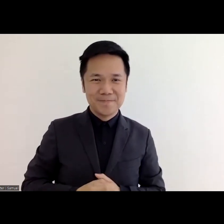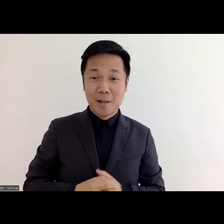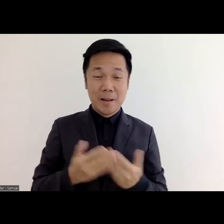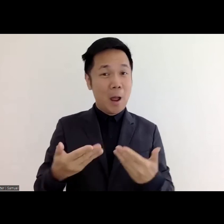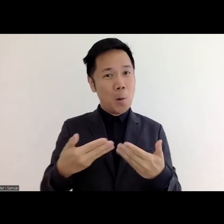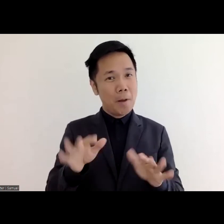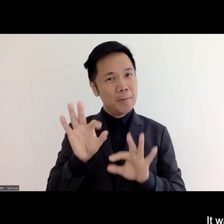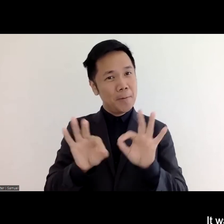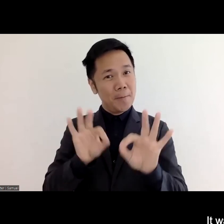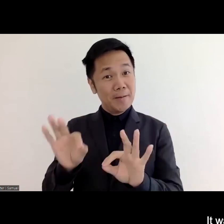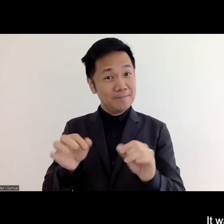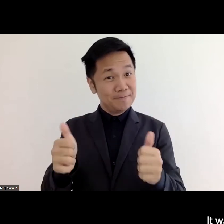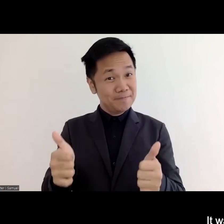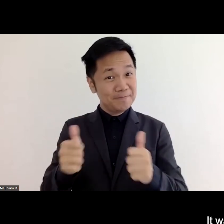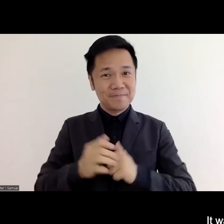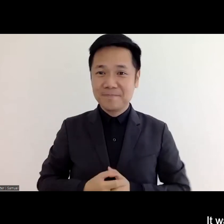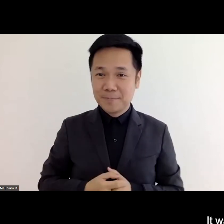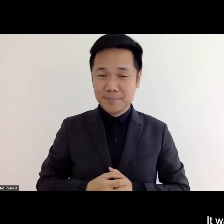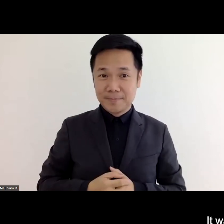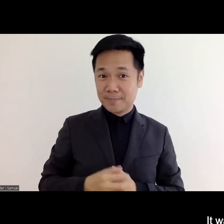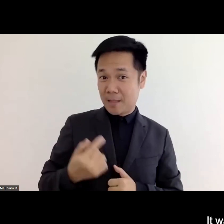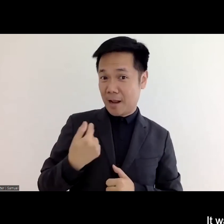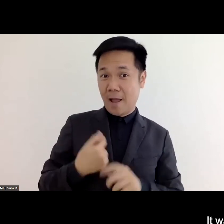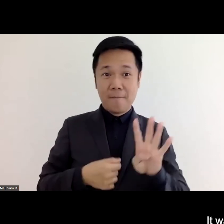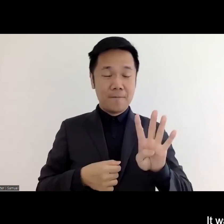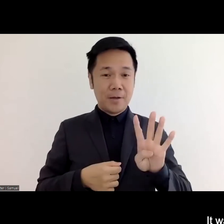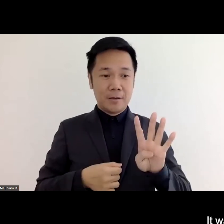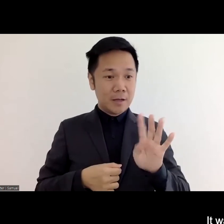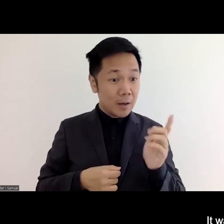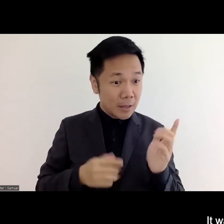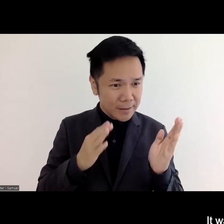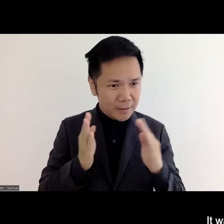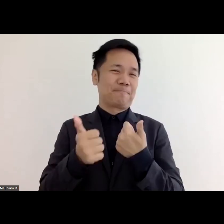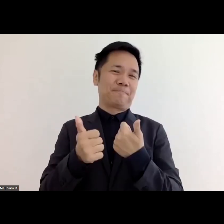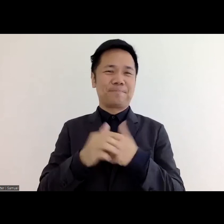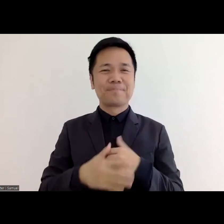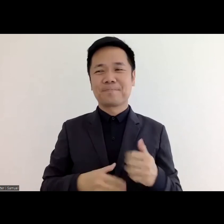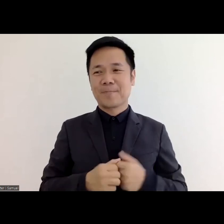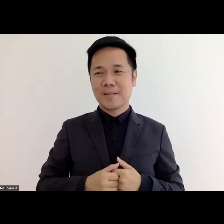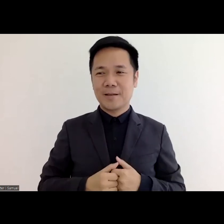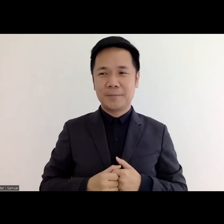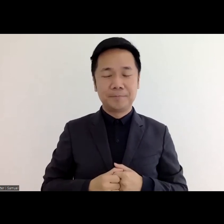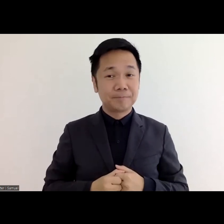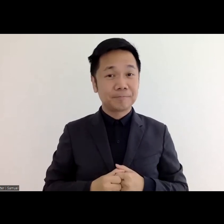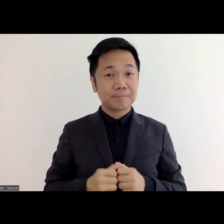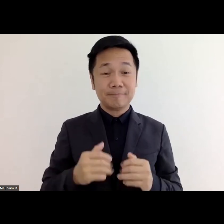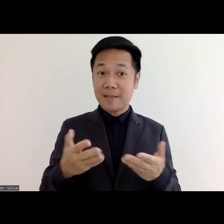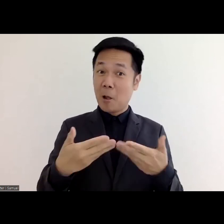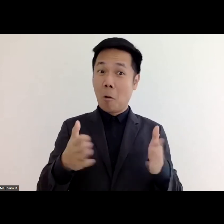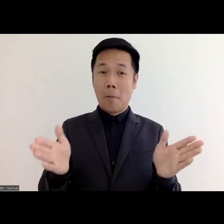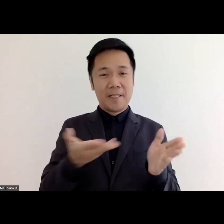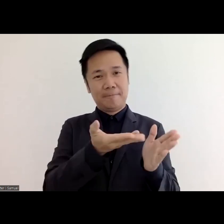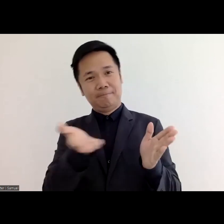now um it was for 25 minutes but i think it will be shortened floor is open for